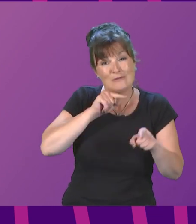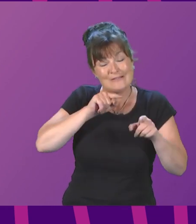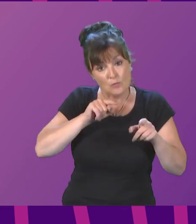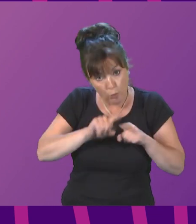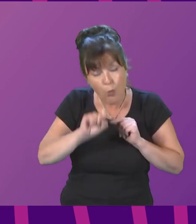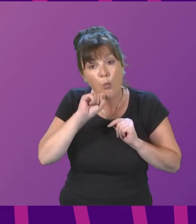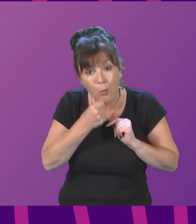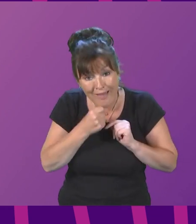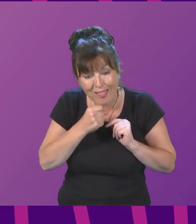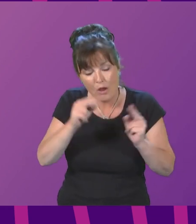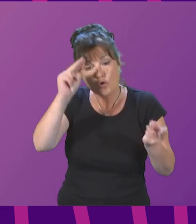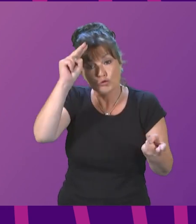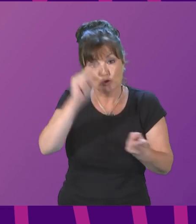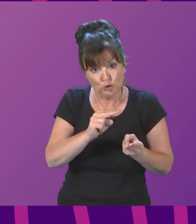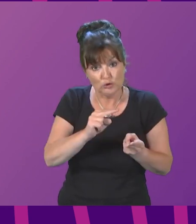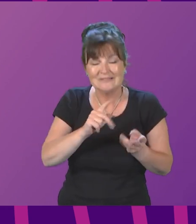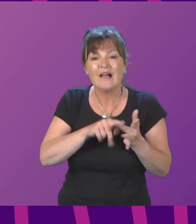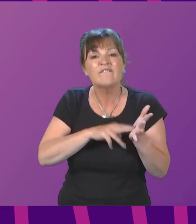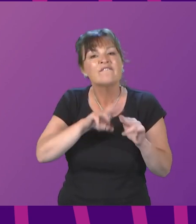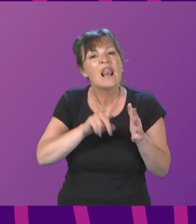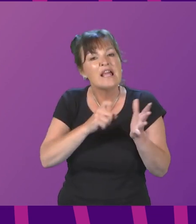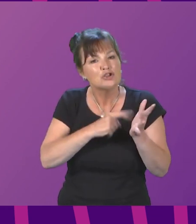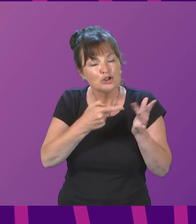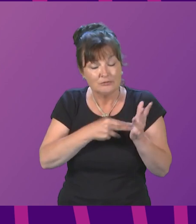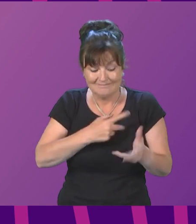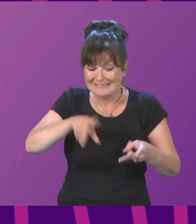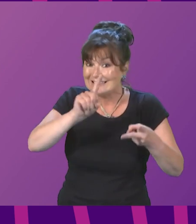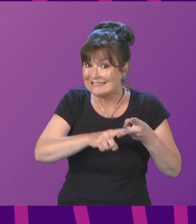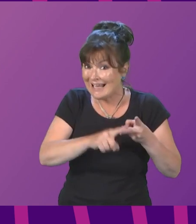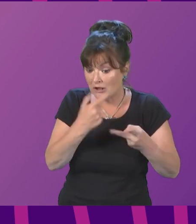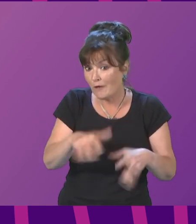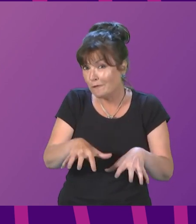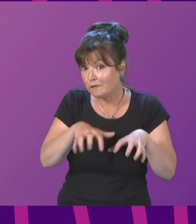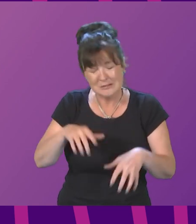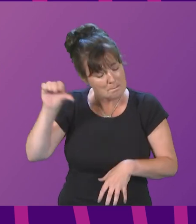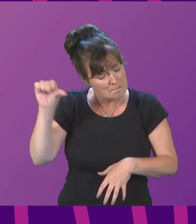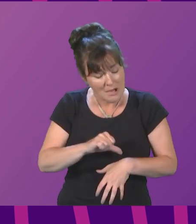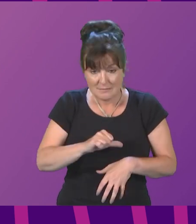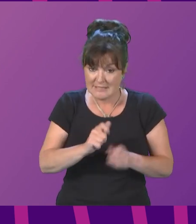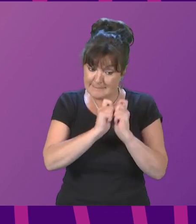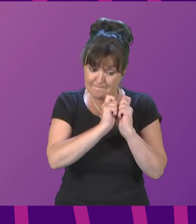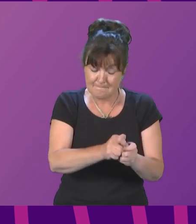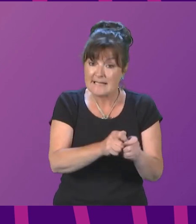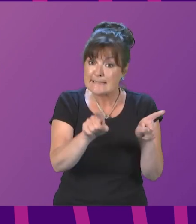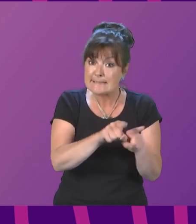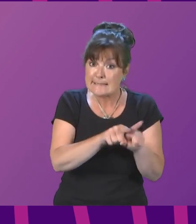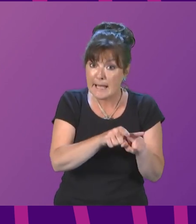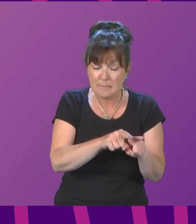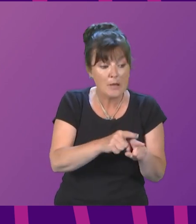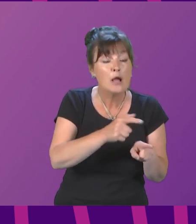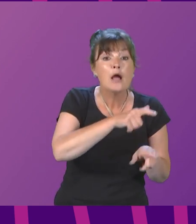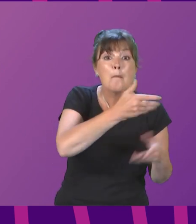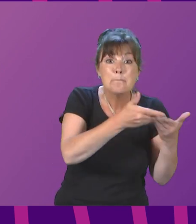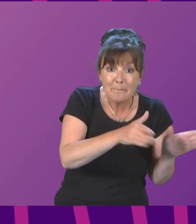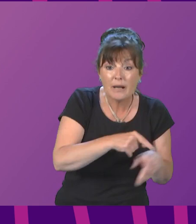easing the wider cost crisis. Second, this freeze must be applied to businesses and to the public and third sectors.